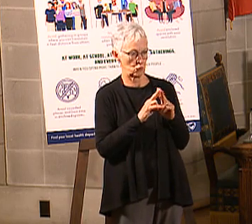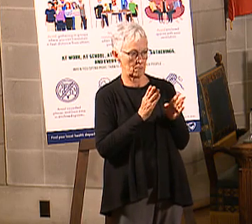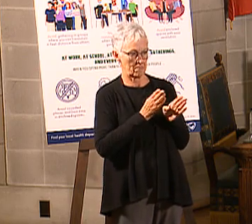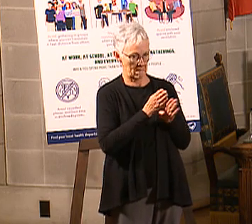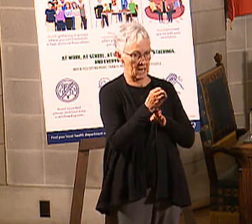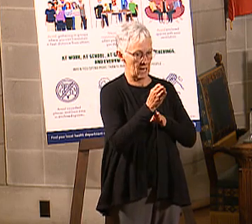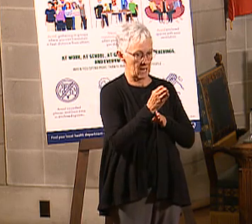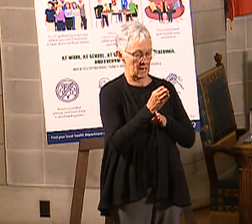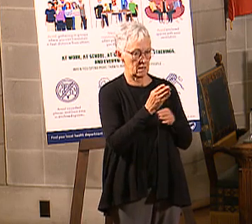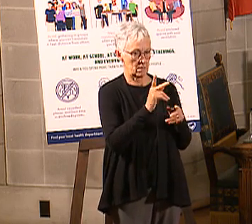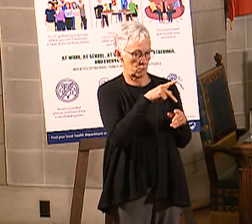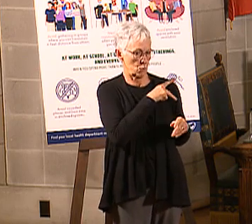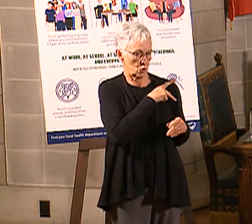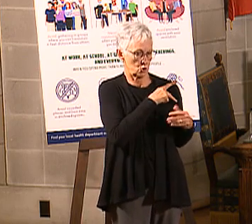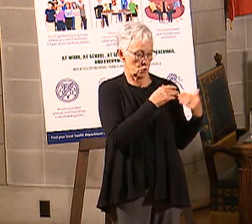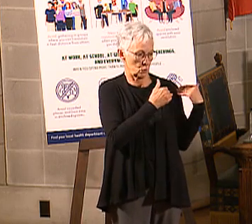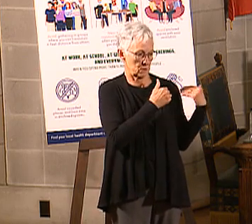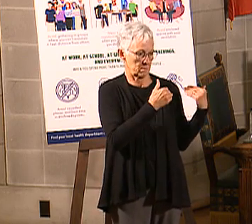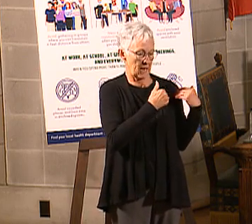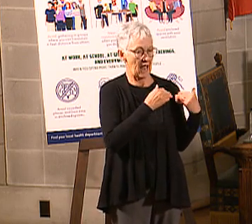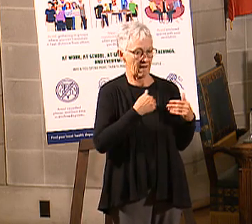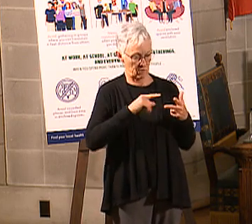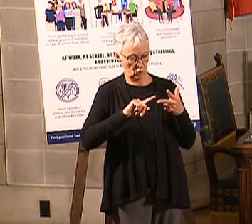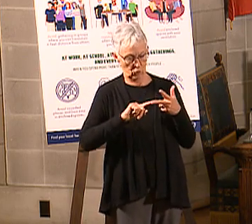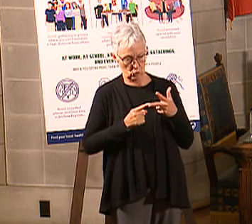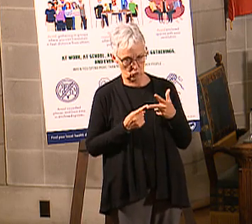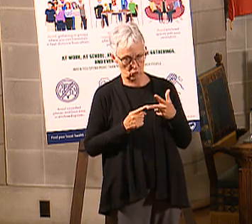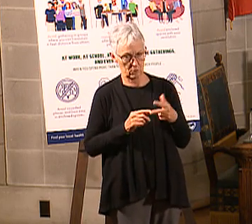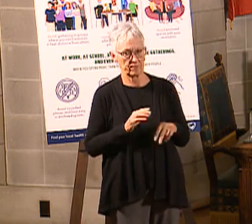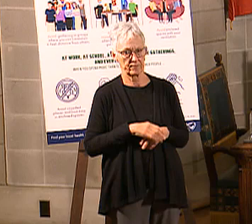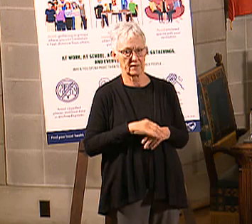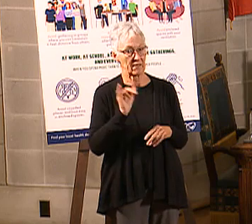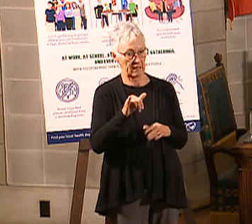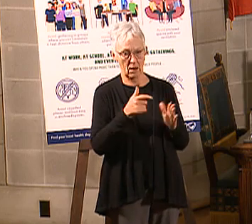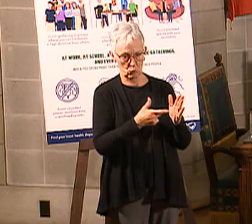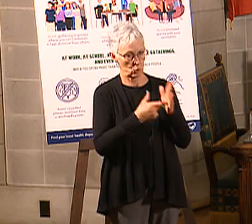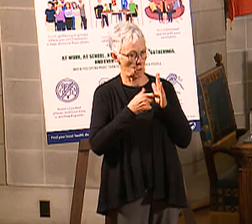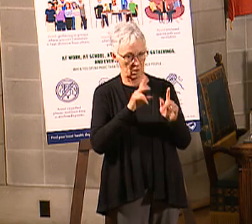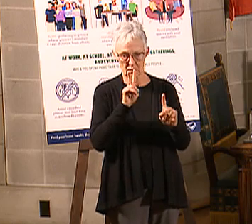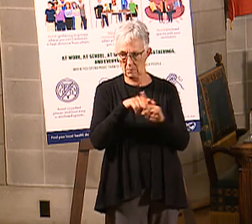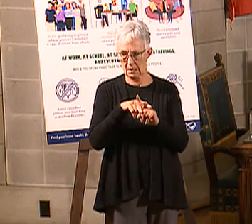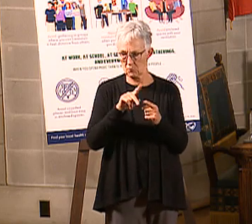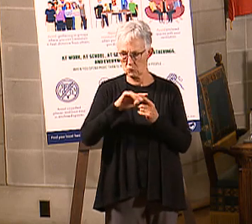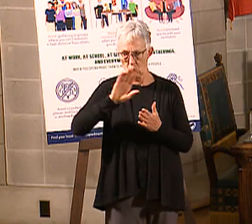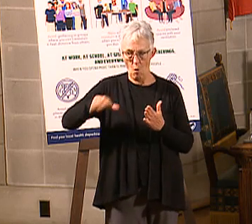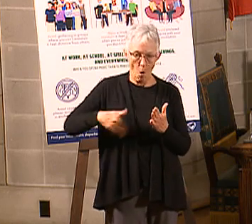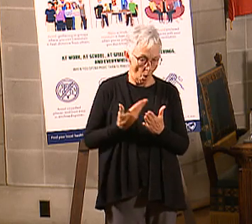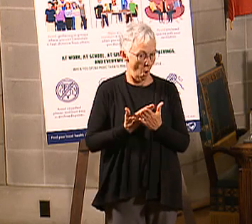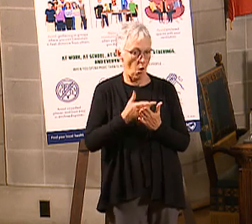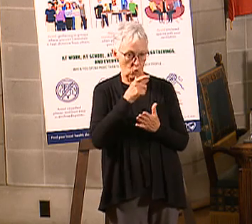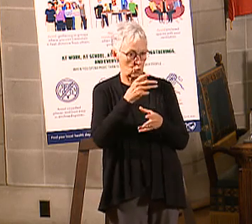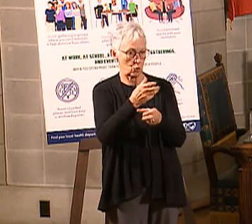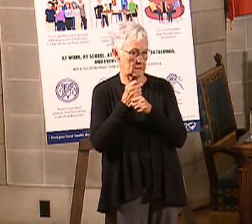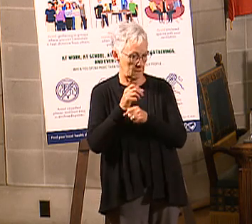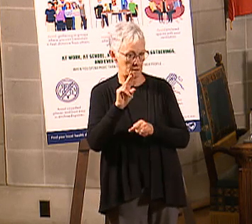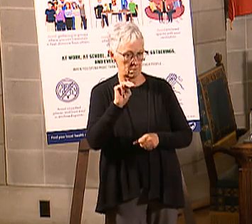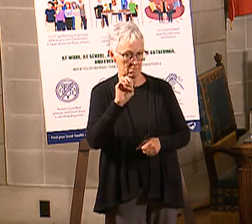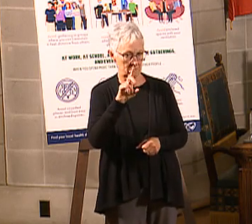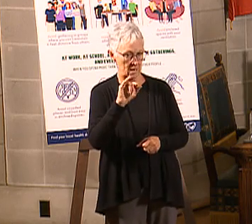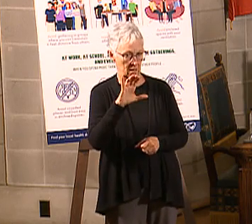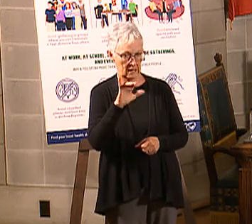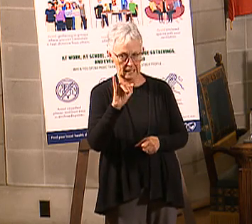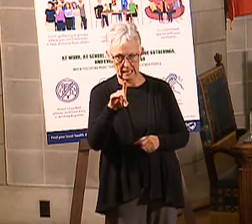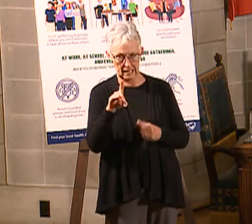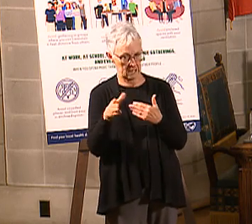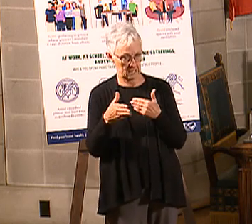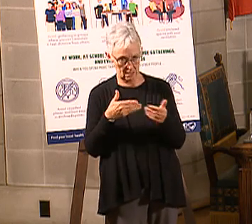a third one, and what that is, is, and it's a requirement that applies to everyone in Medicaid anyway, frankly, and what that is, is if there's